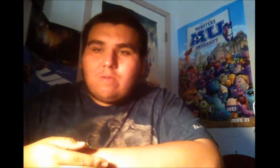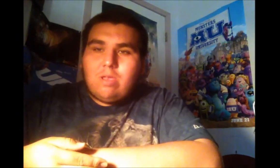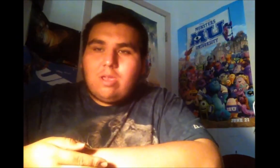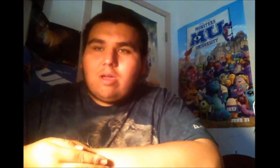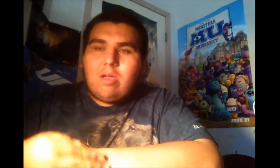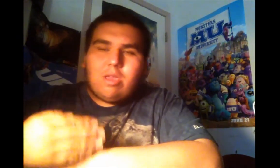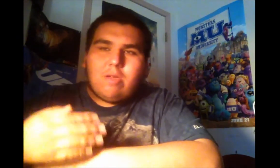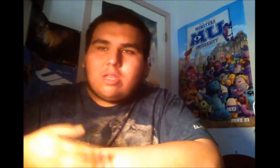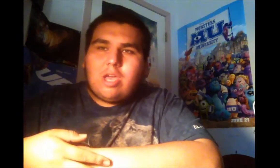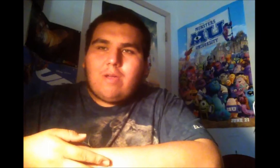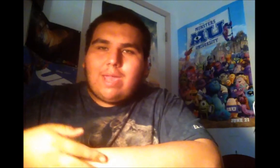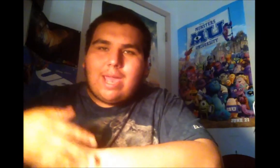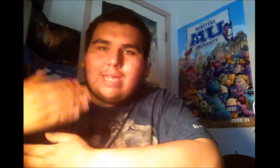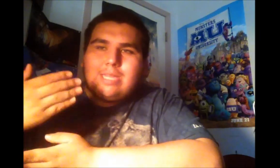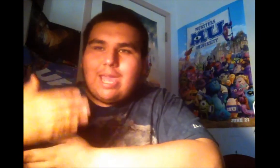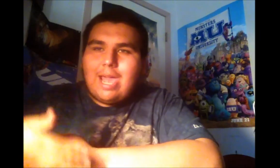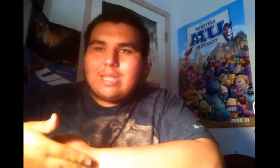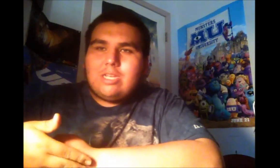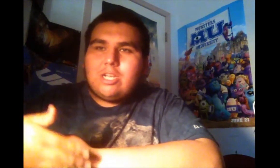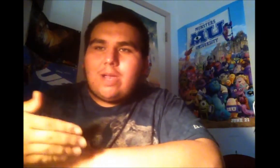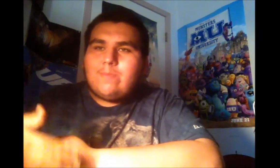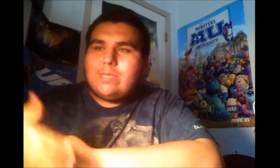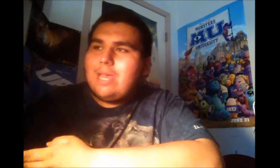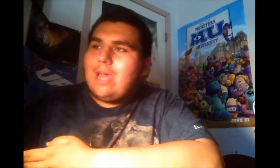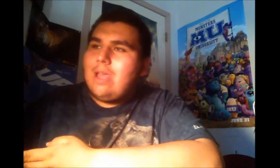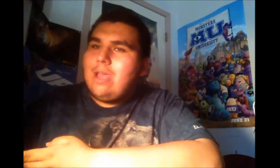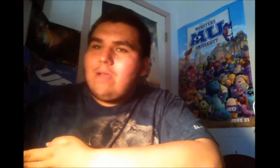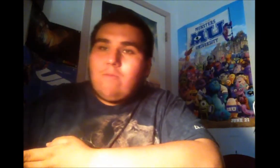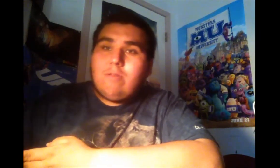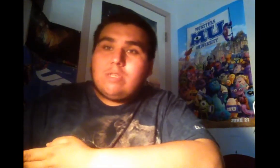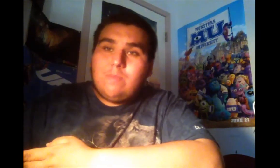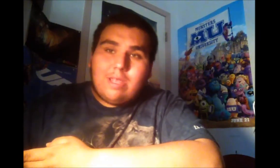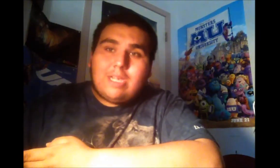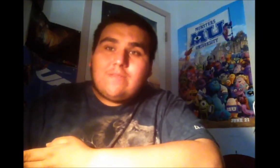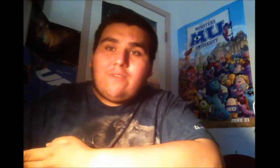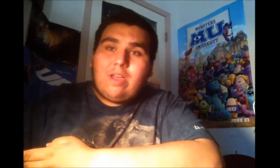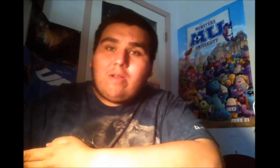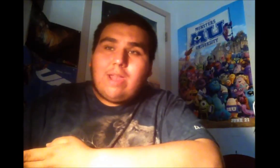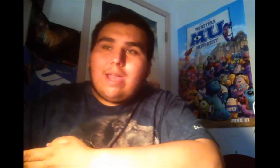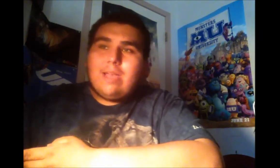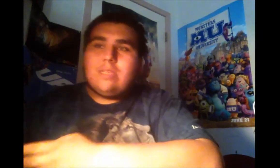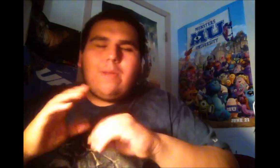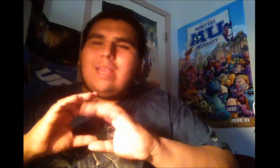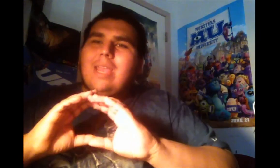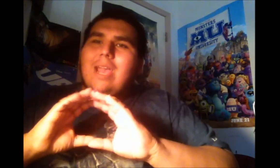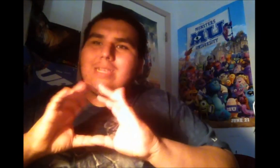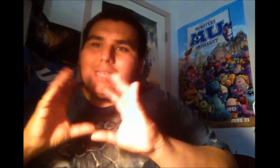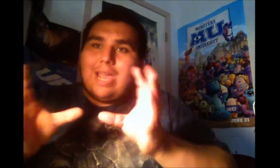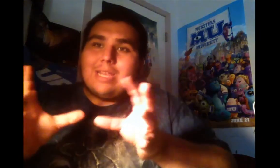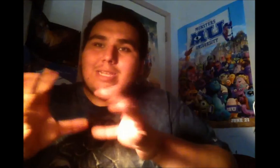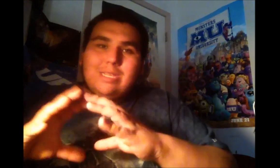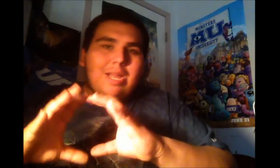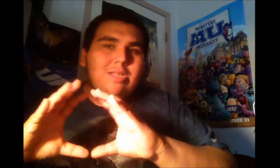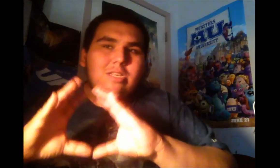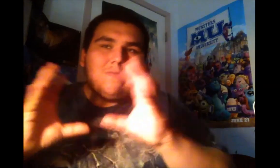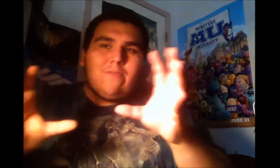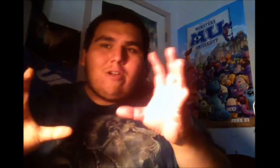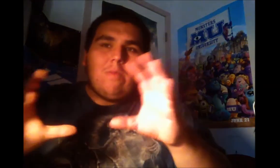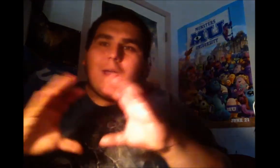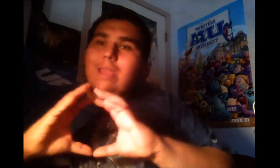really good. You could tell he has the acting chops that Will Smith, his father, has. But I think as his acting stands in this film, I